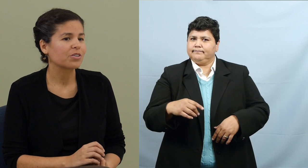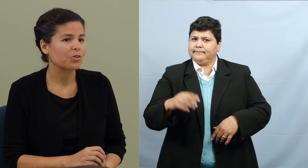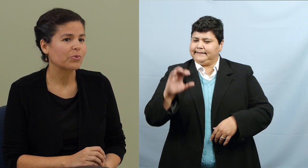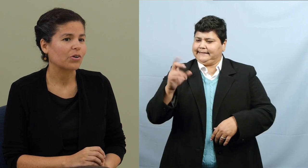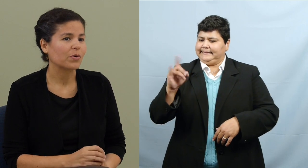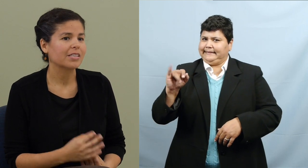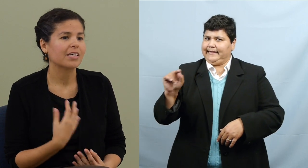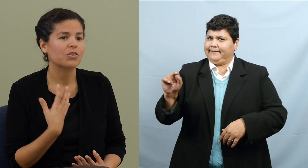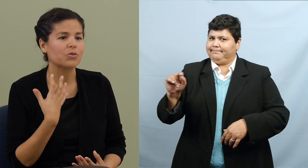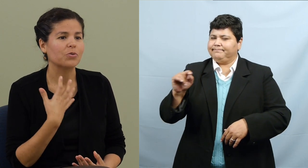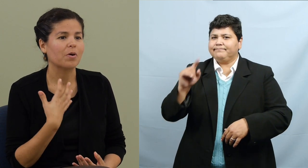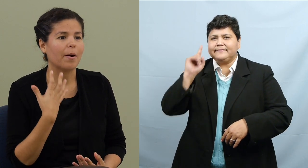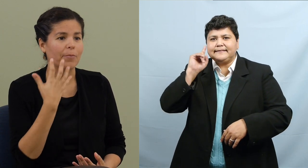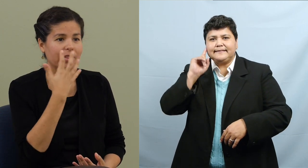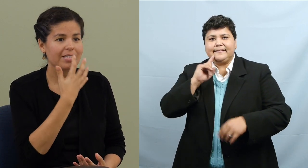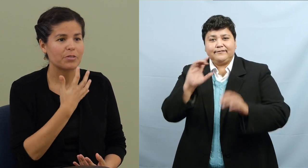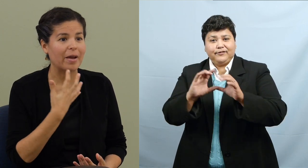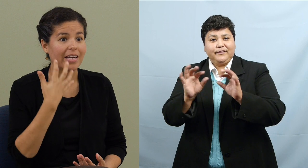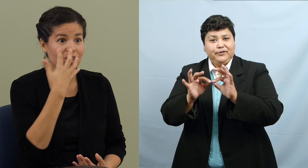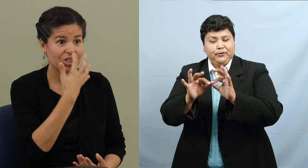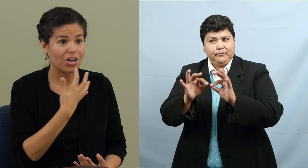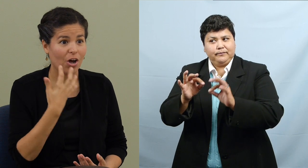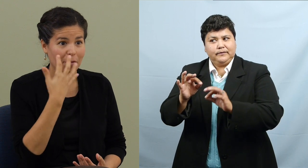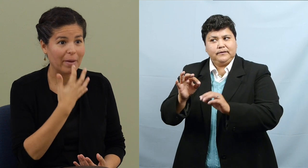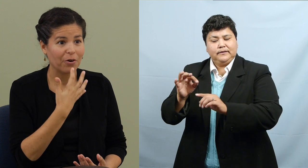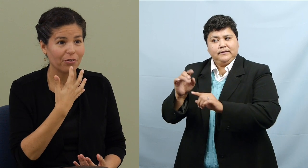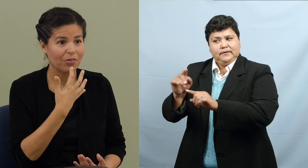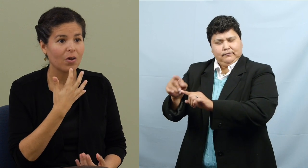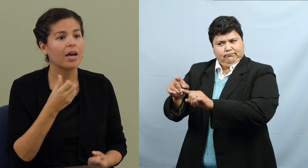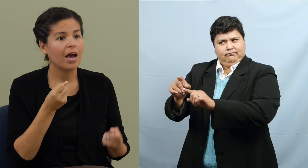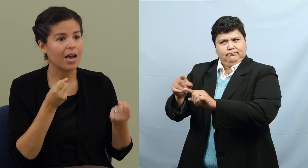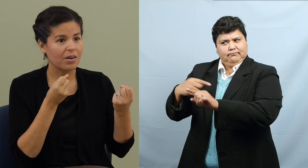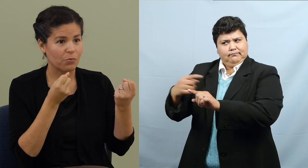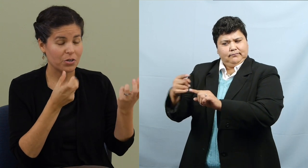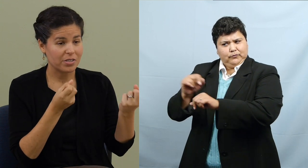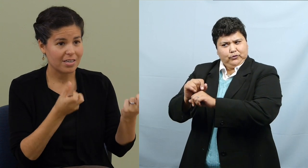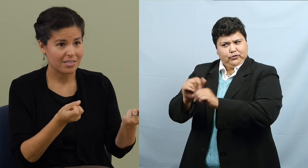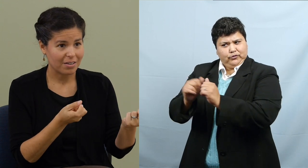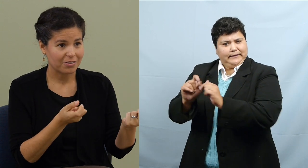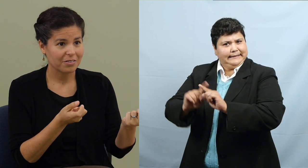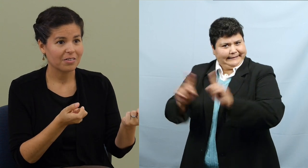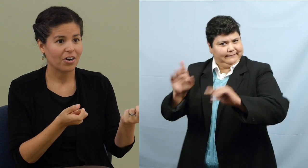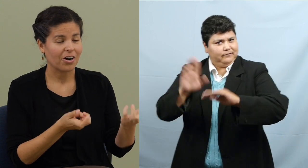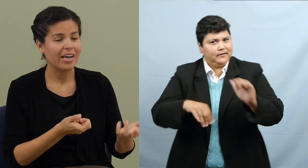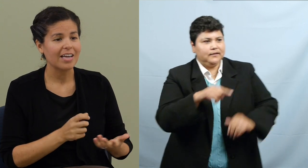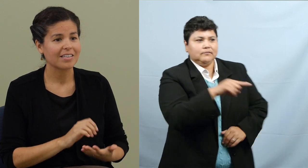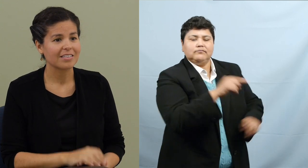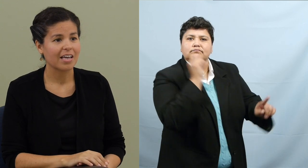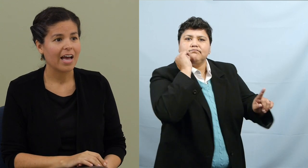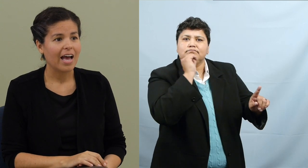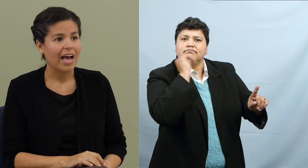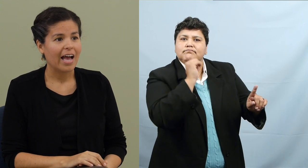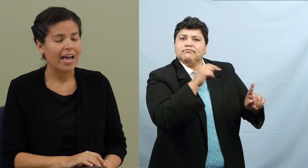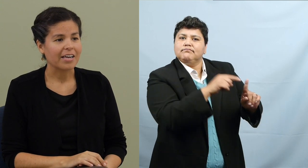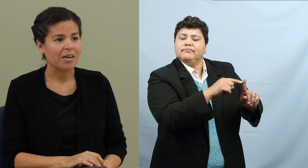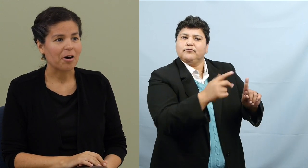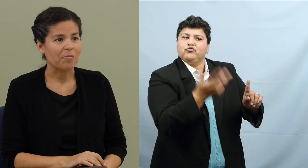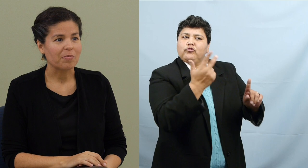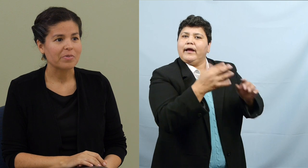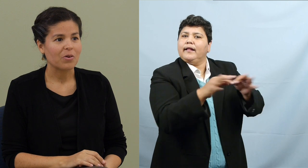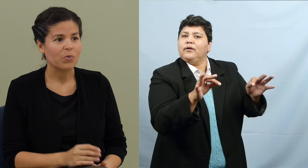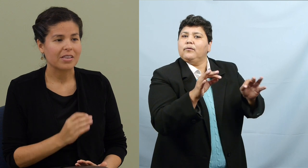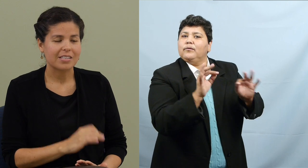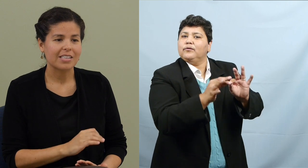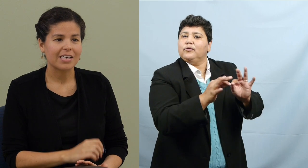trilingual interpreter, we tend to put the Spanish on the mouth and then we use ASL on our hands. And